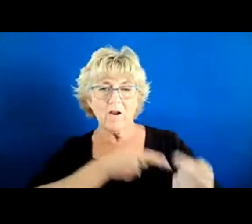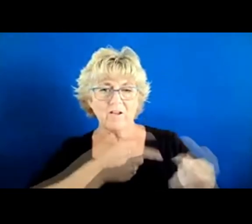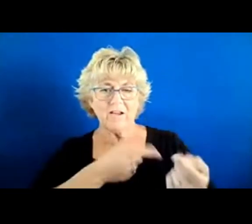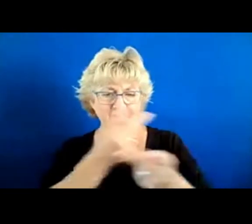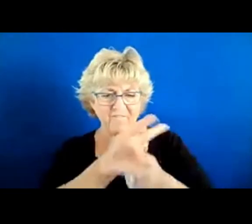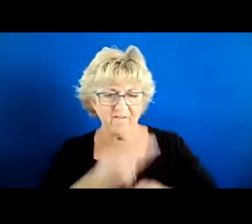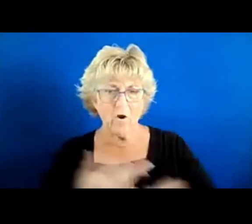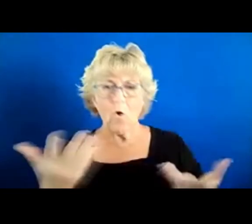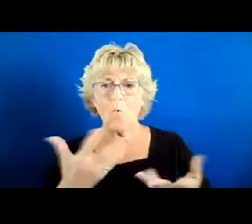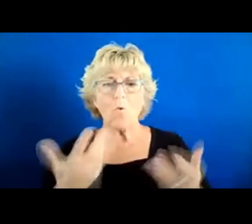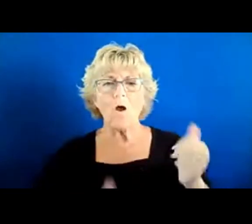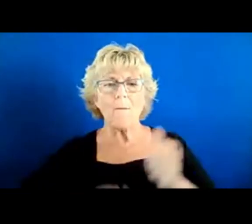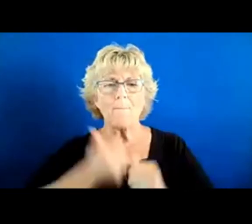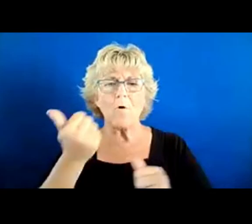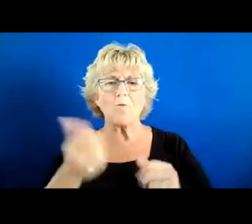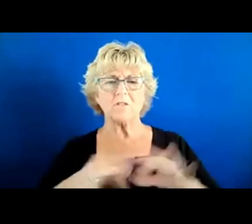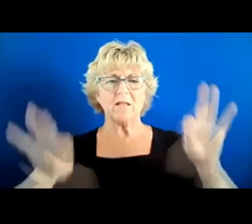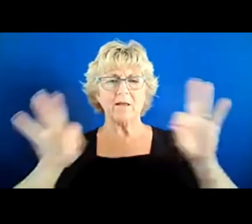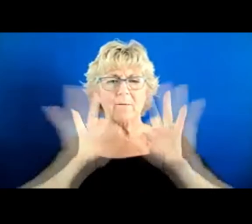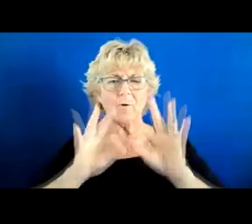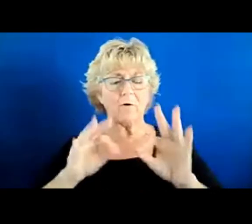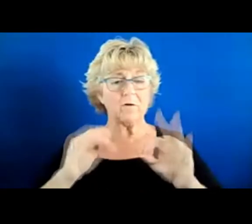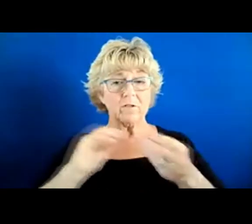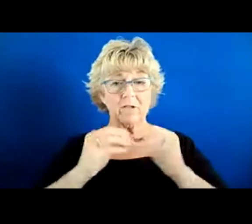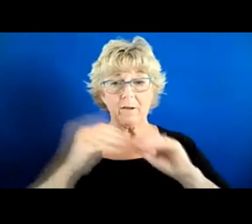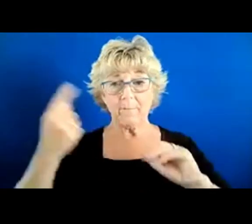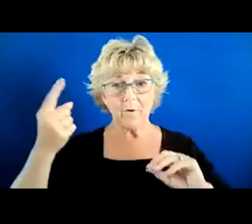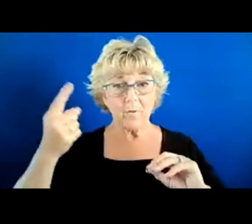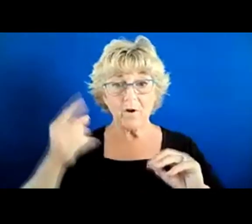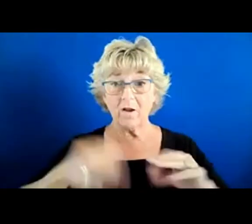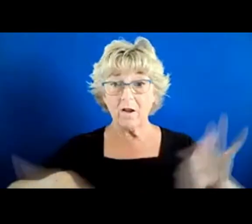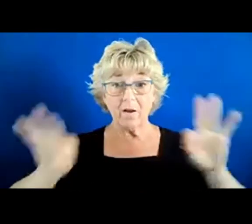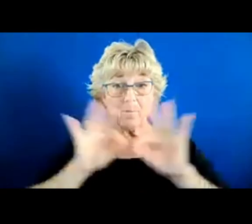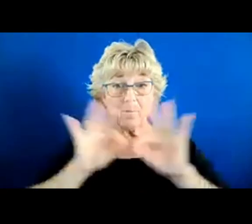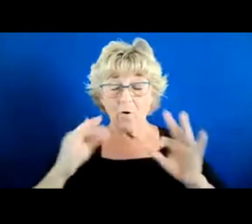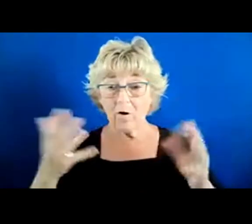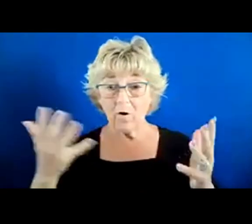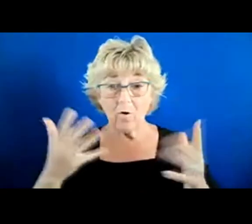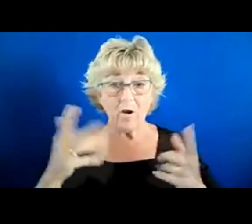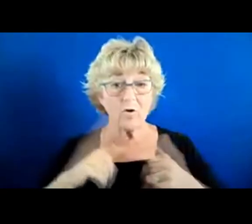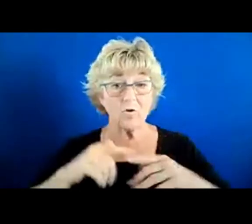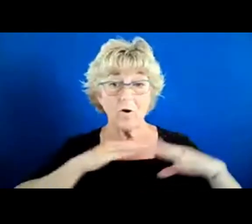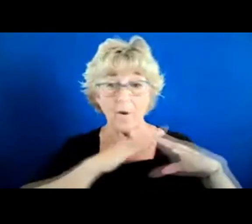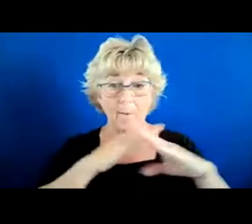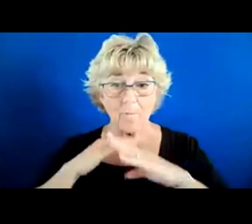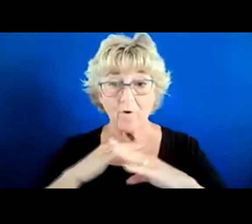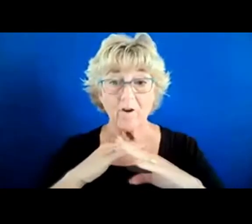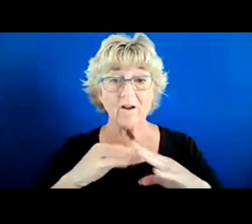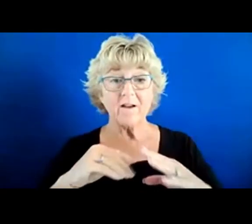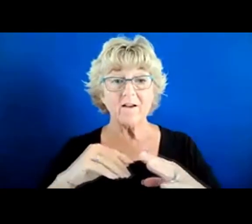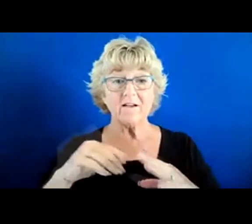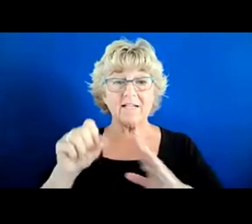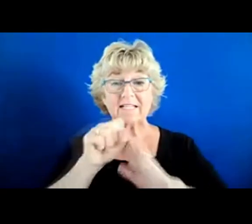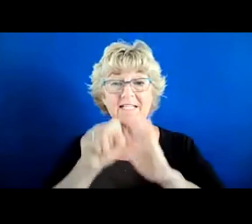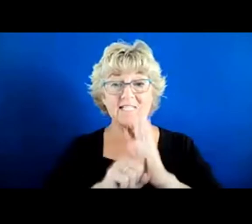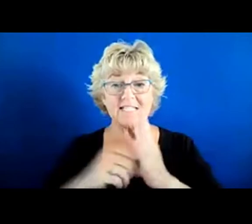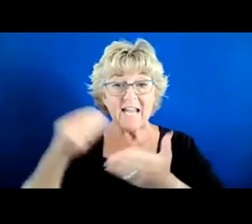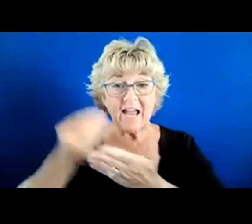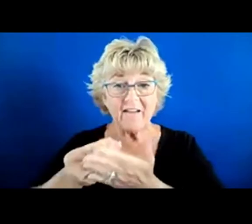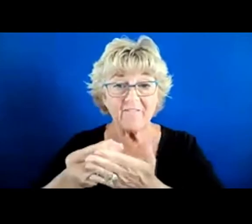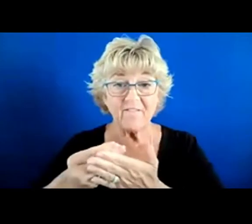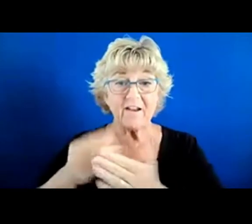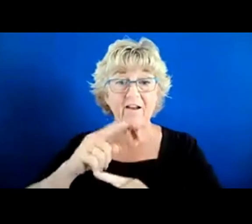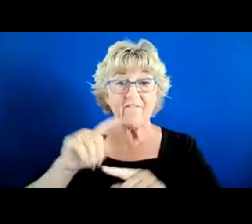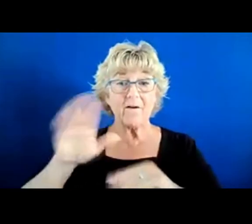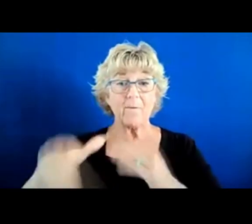out what was most important. Was the most important thing to protect state fund from all the fraud